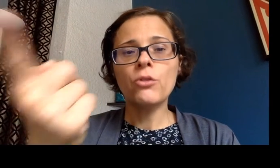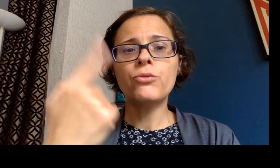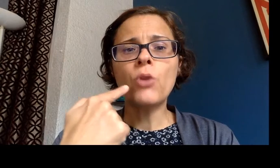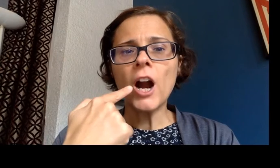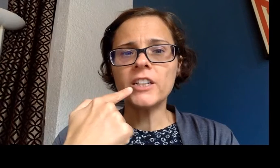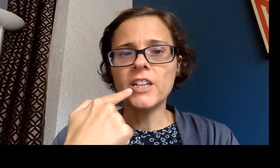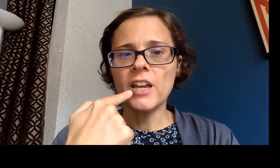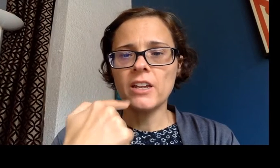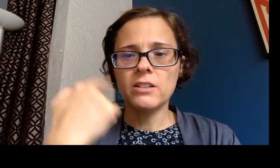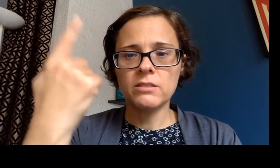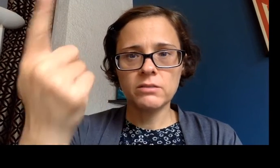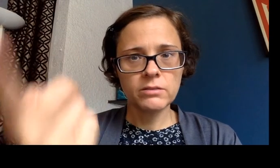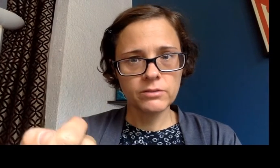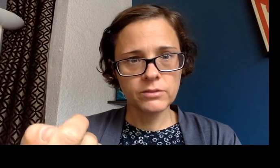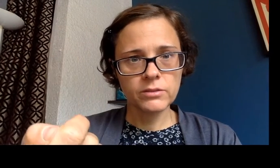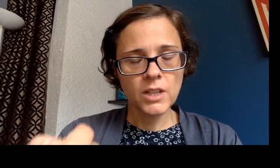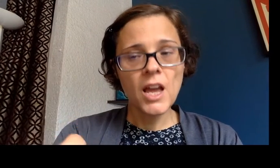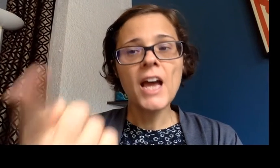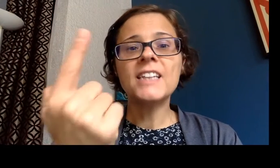Friday,